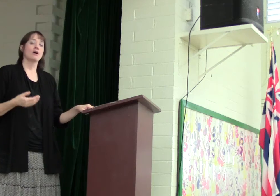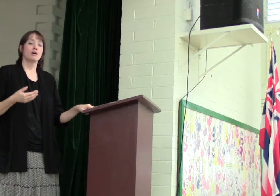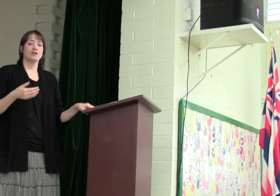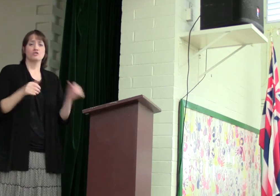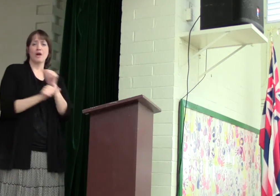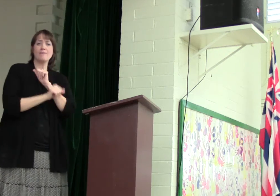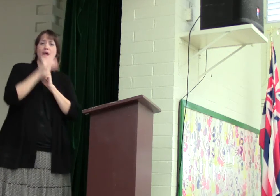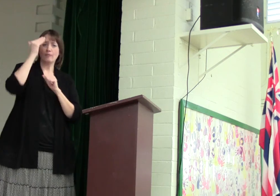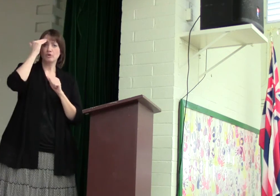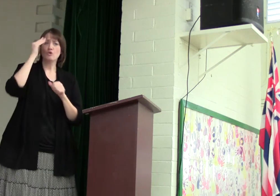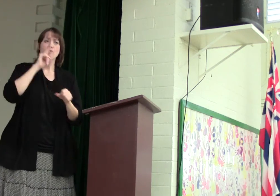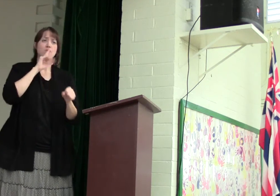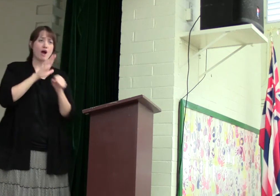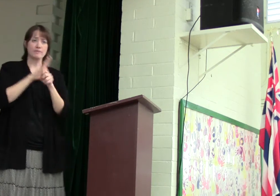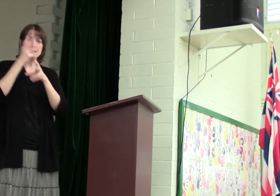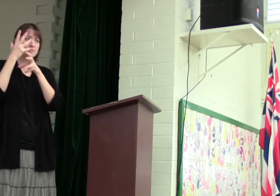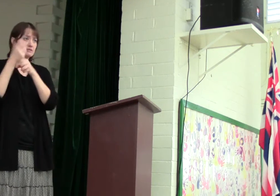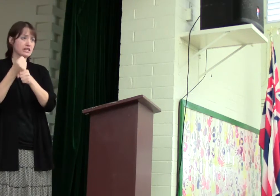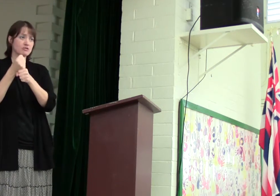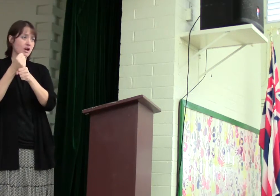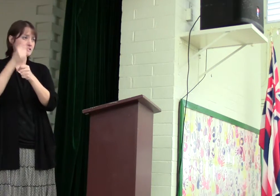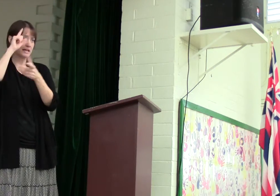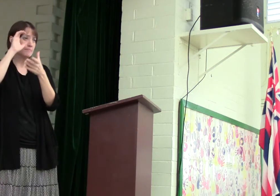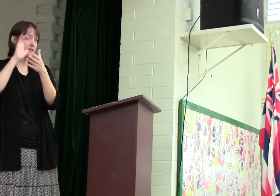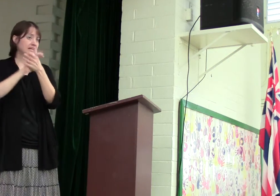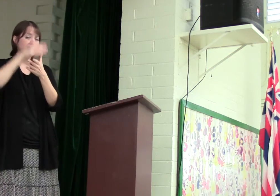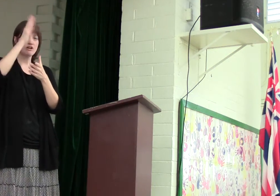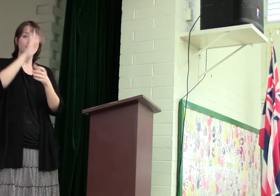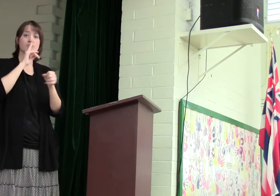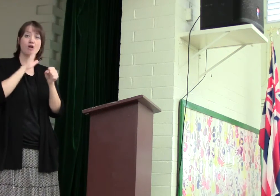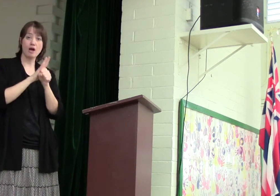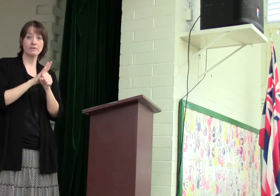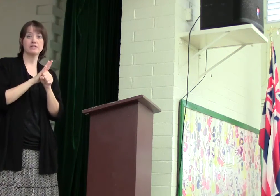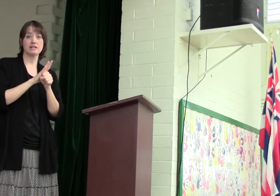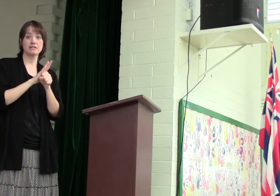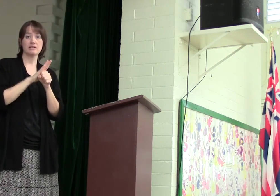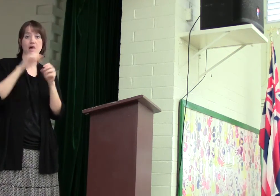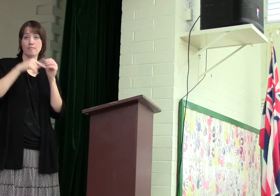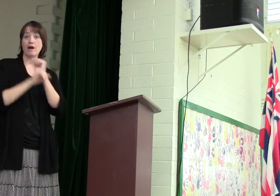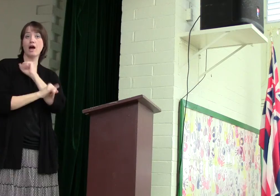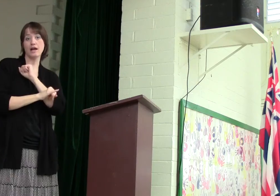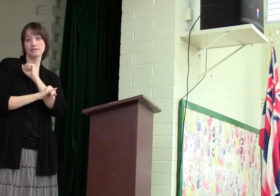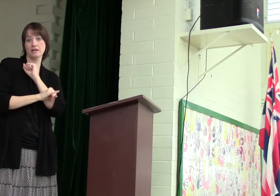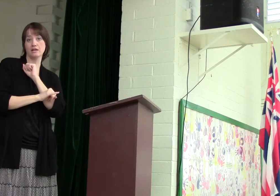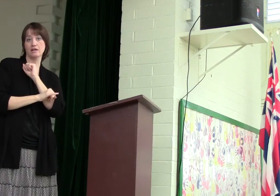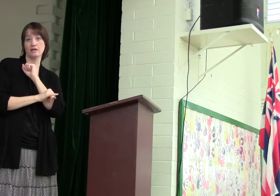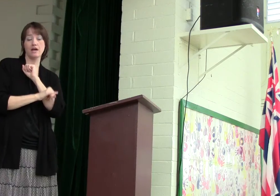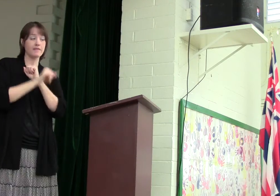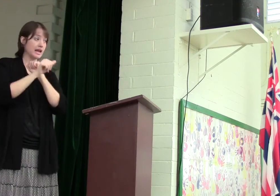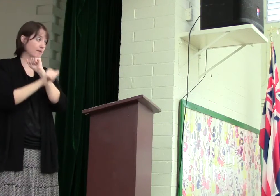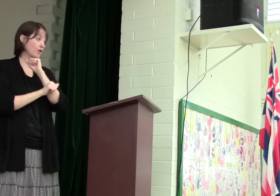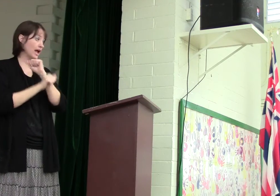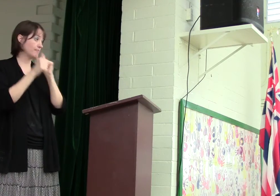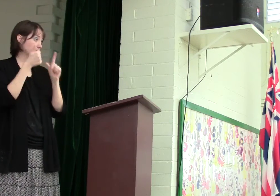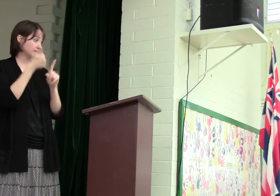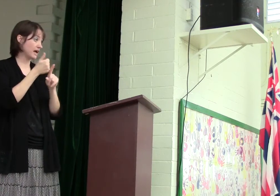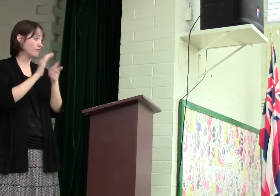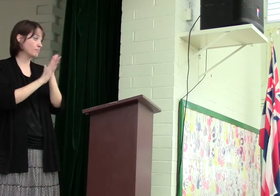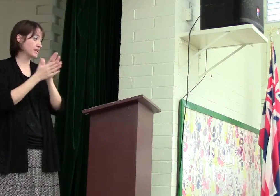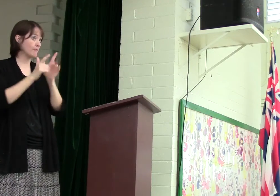So Abraham knew the promise. He trusted. He believed God's promises about Isaac. And that Abraham himself will become